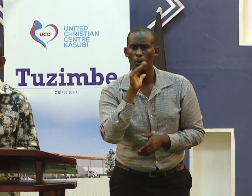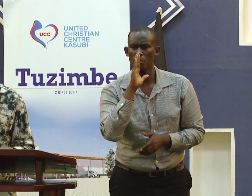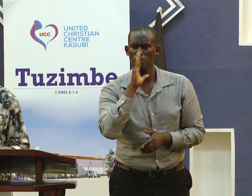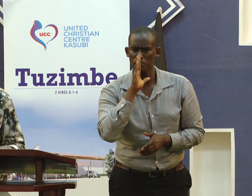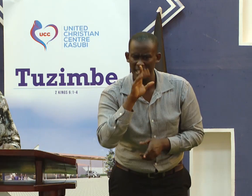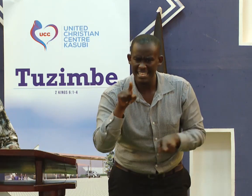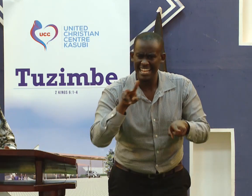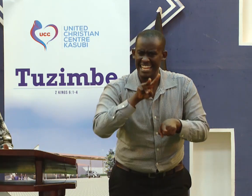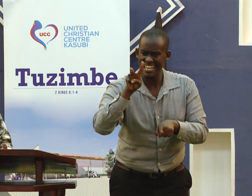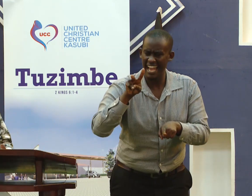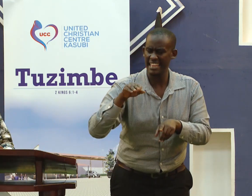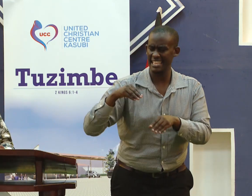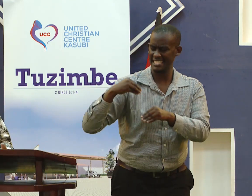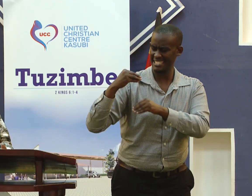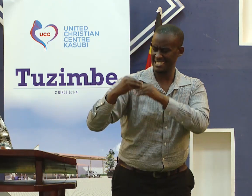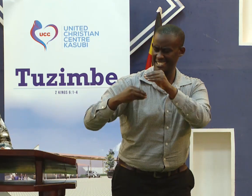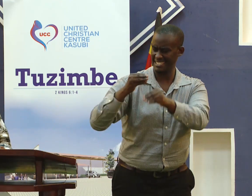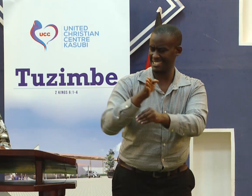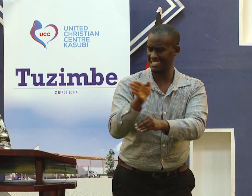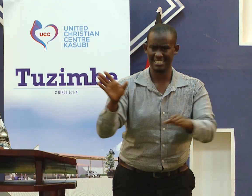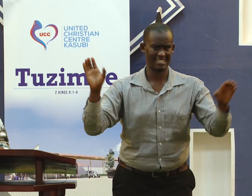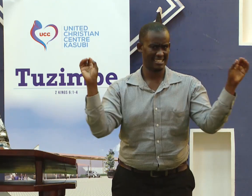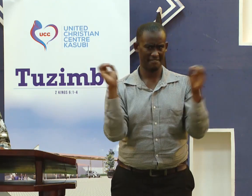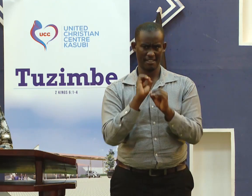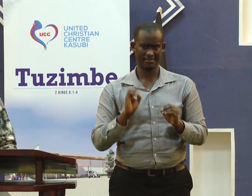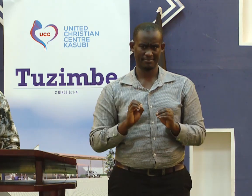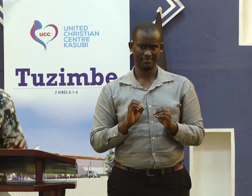not to be conformed to the pattern of the world.